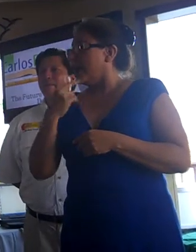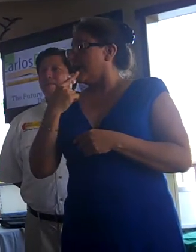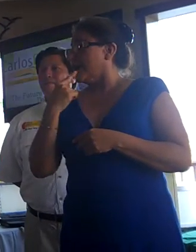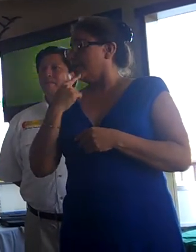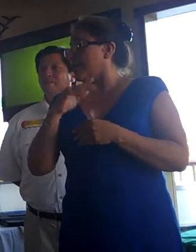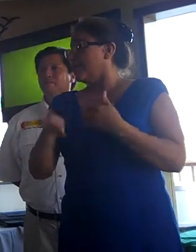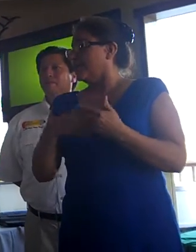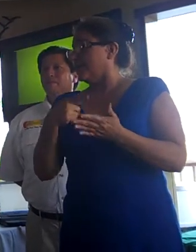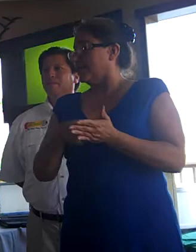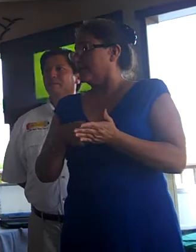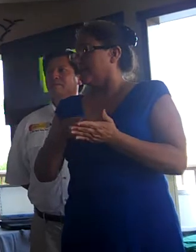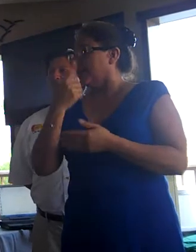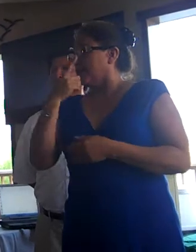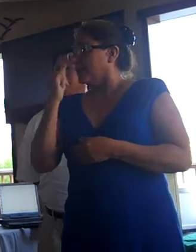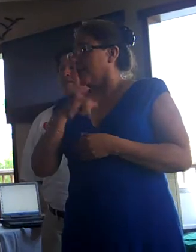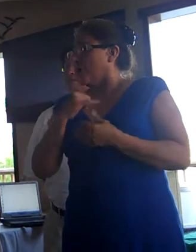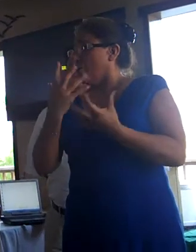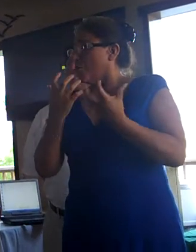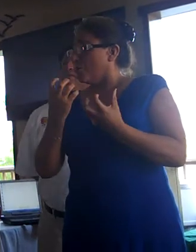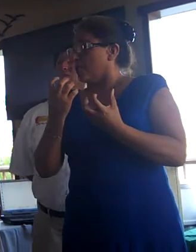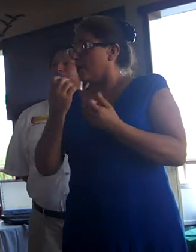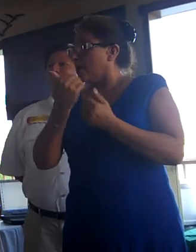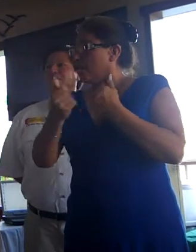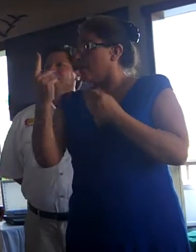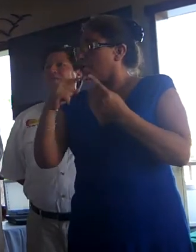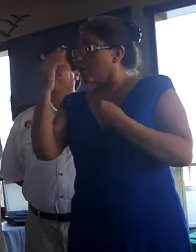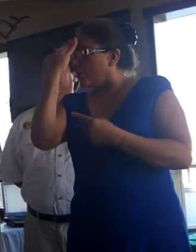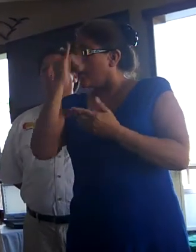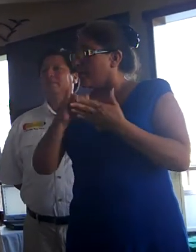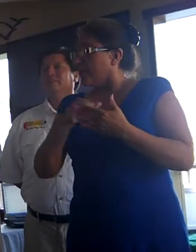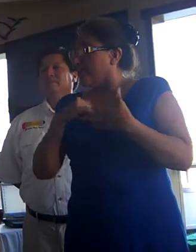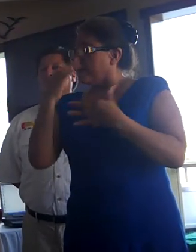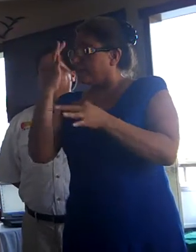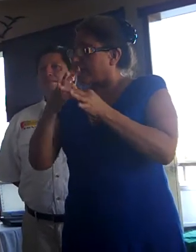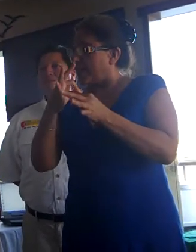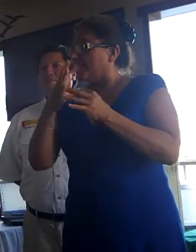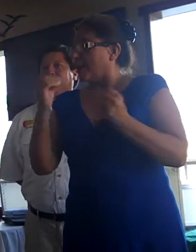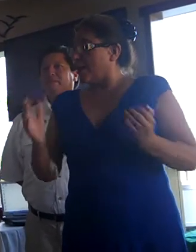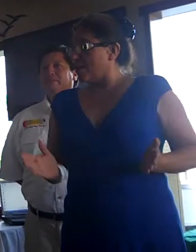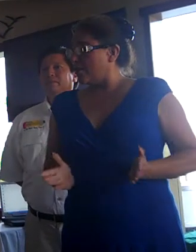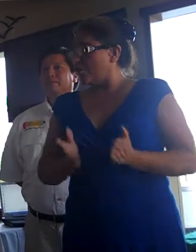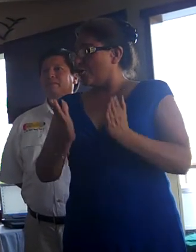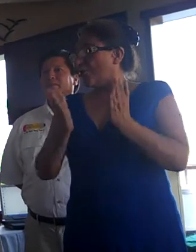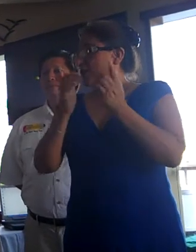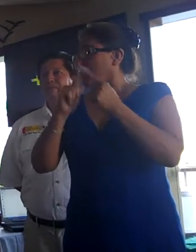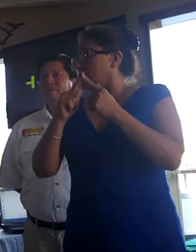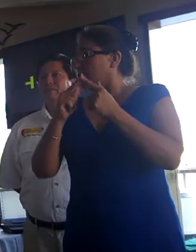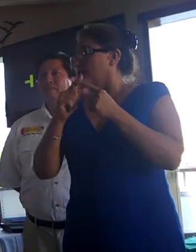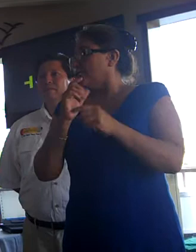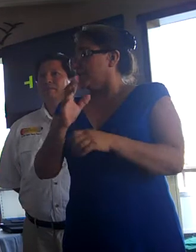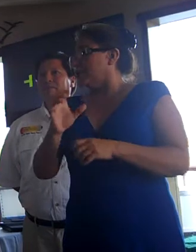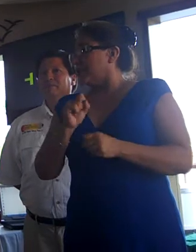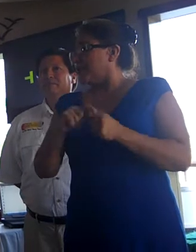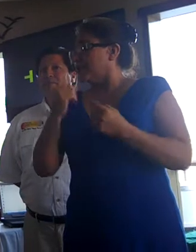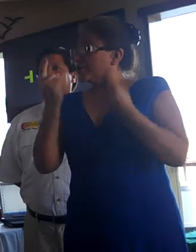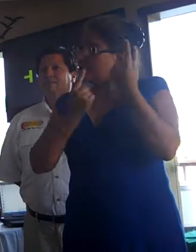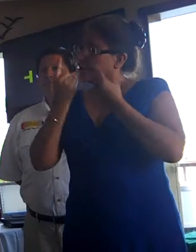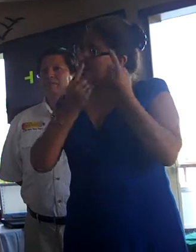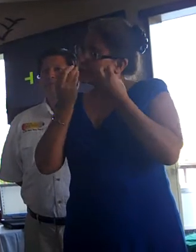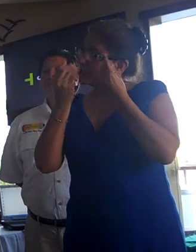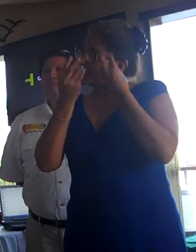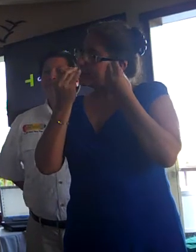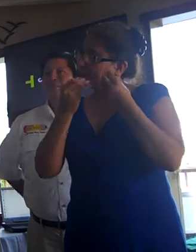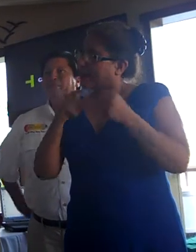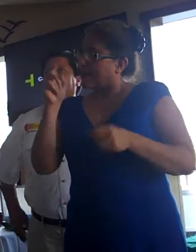I say all this is because I want everyone to know that I have the faith and the courage to take into